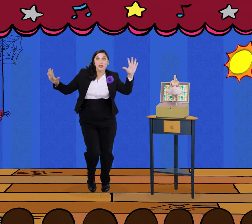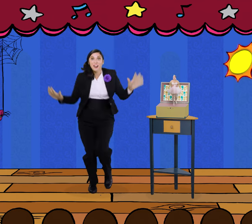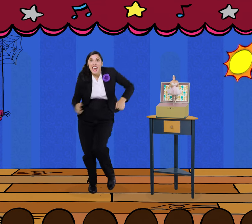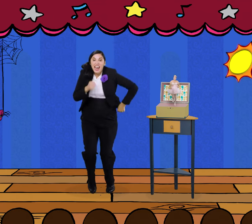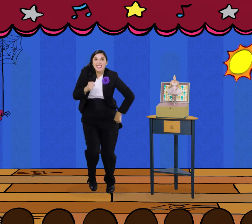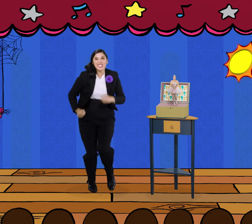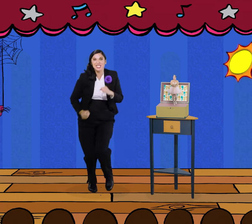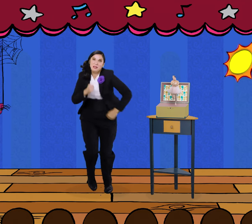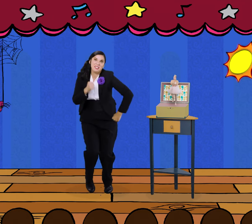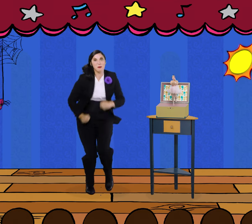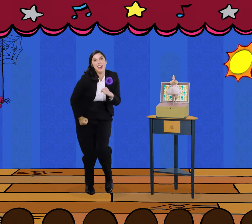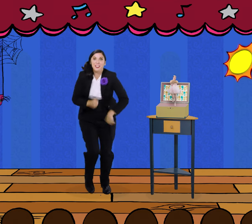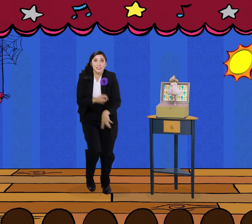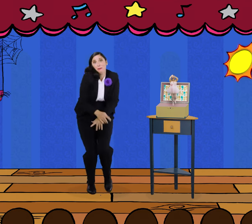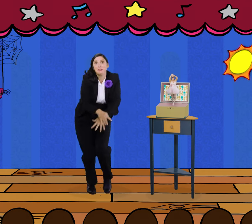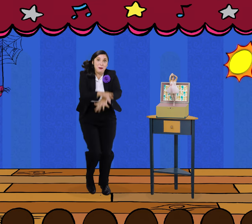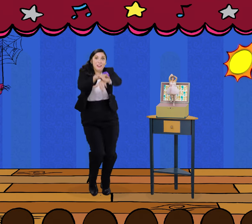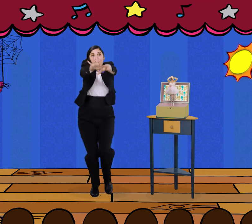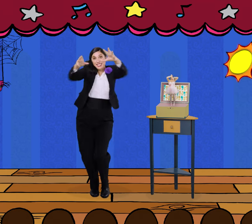the rain And the itsy bitsy spider climbed up the spout again